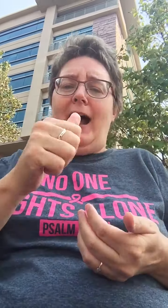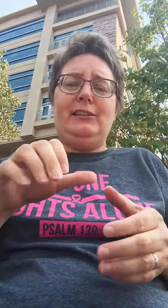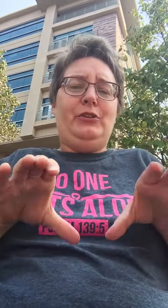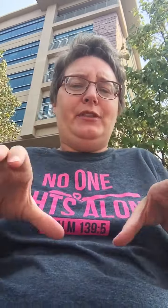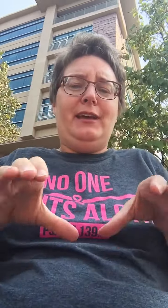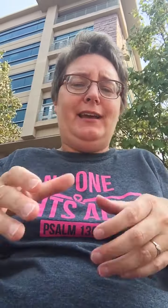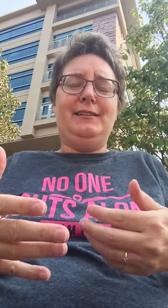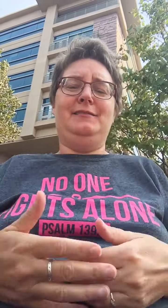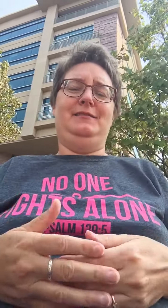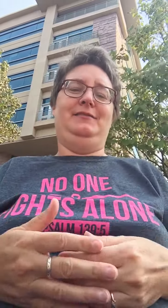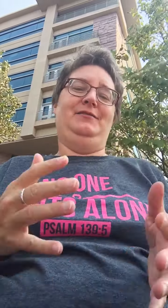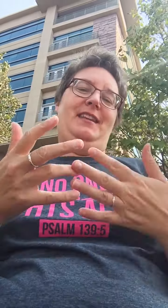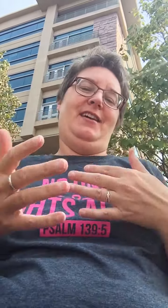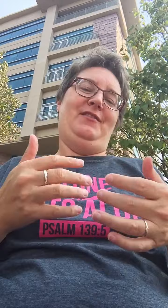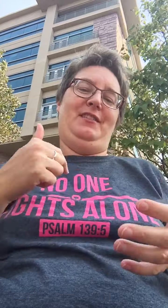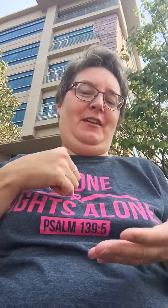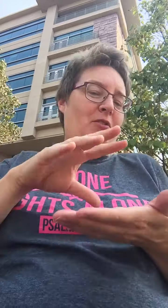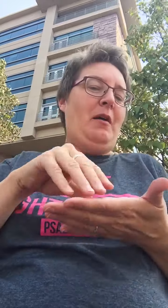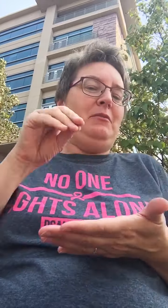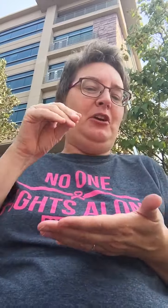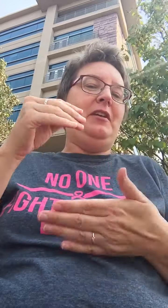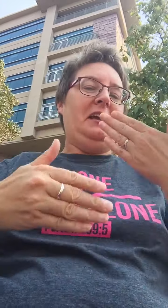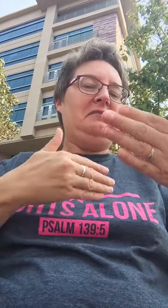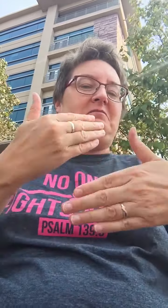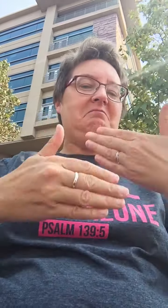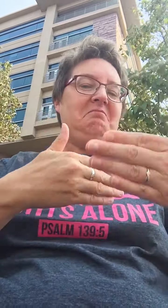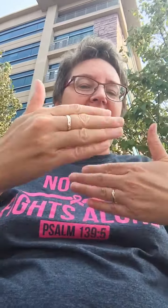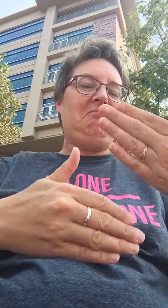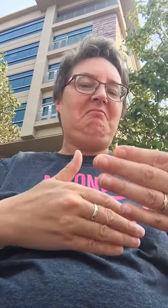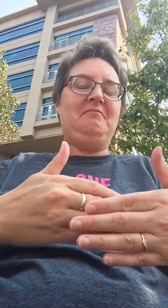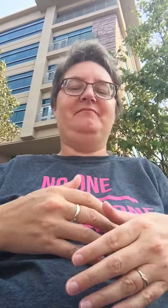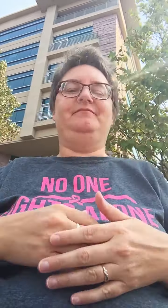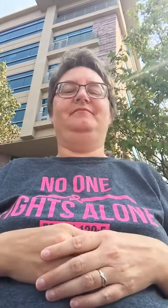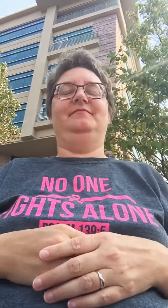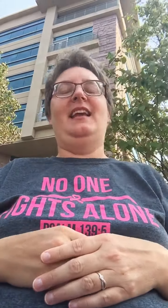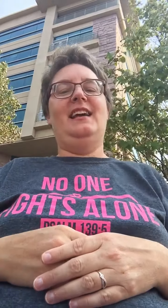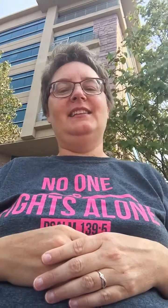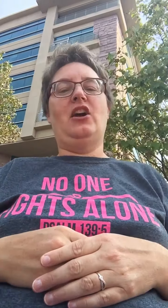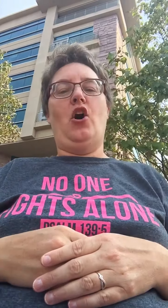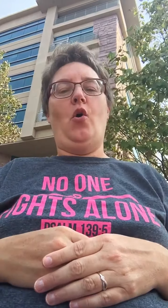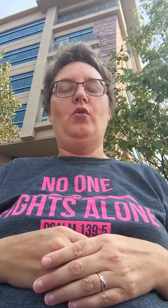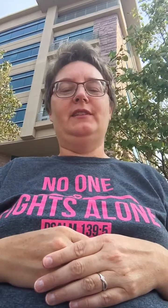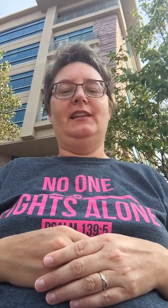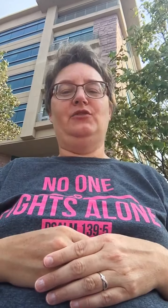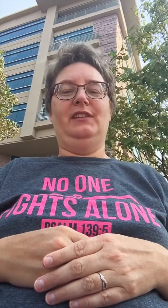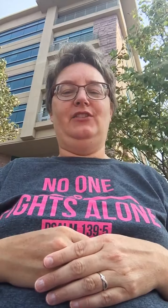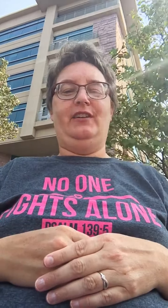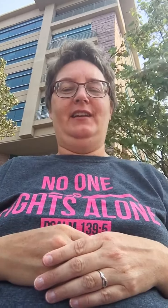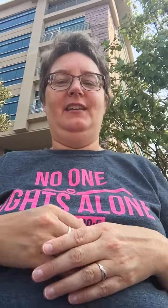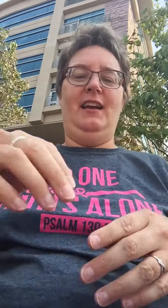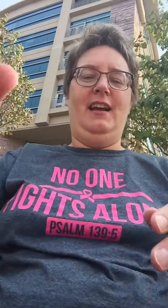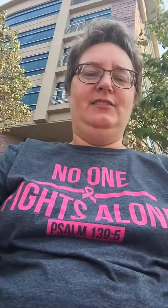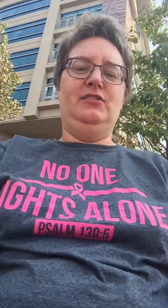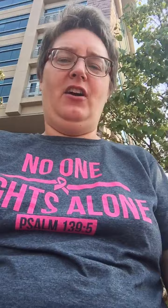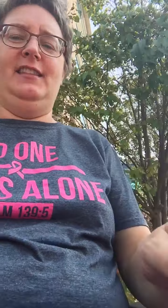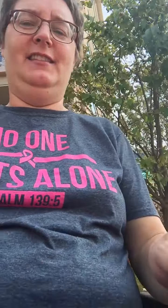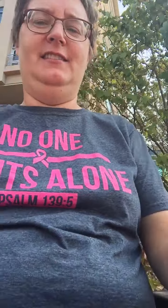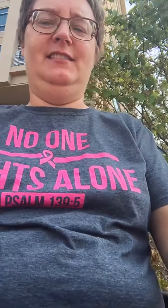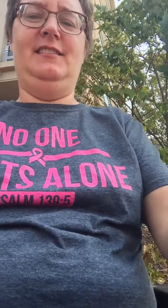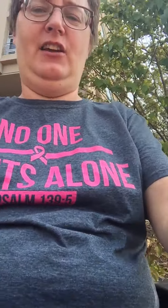to do things, whatever. So I'm learning as I go. That's really good. Sorry that this is not